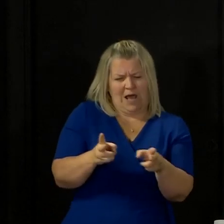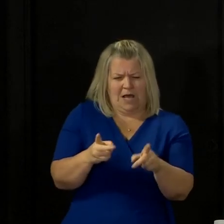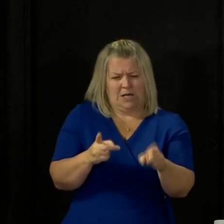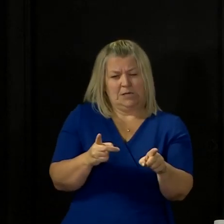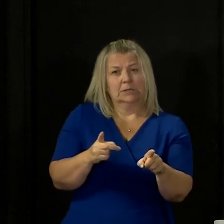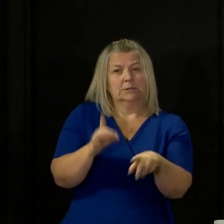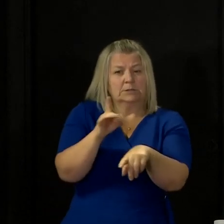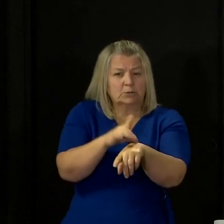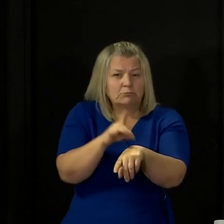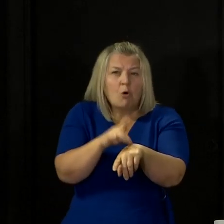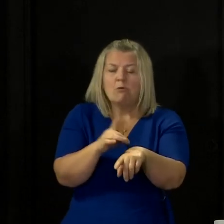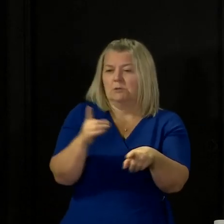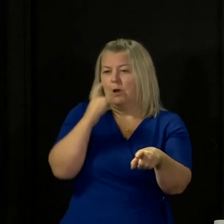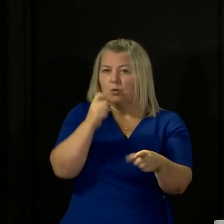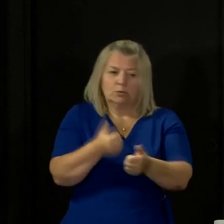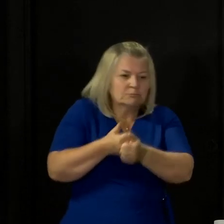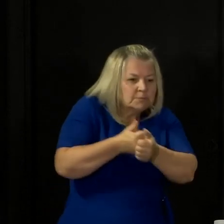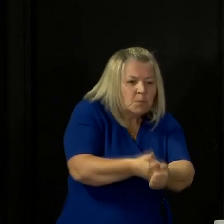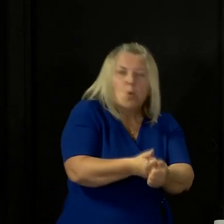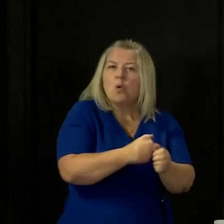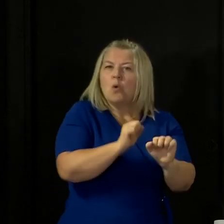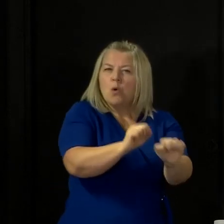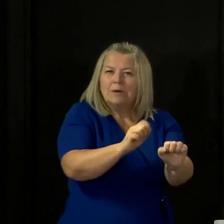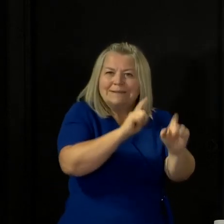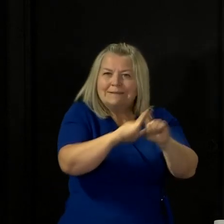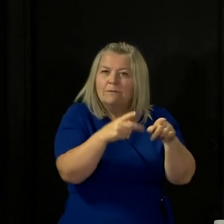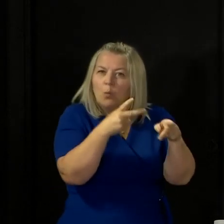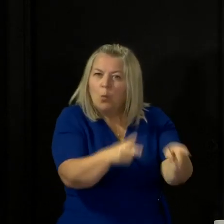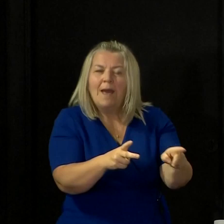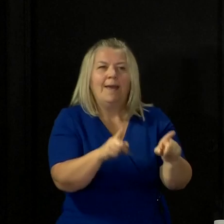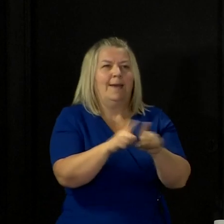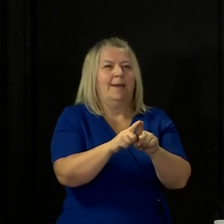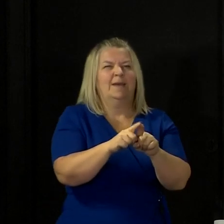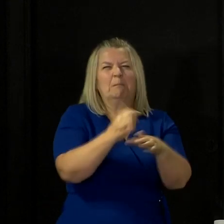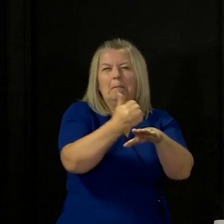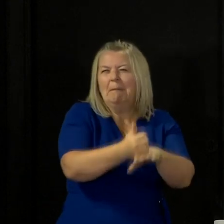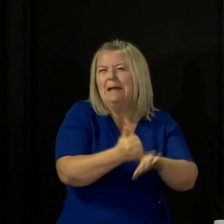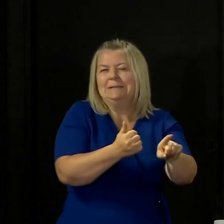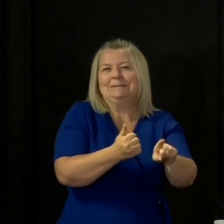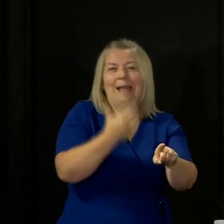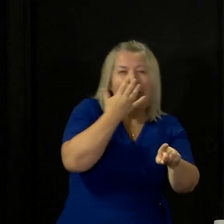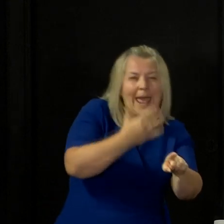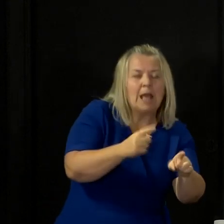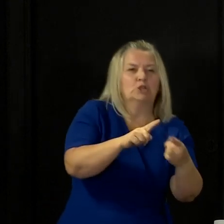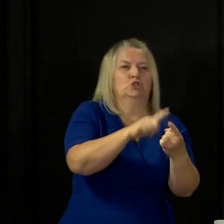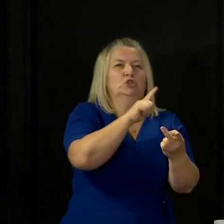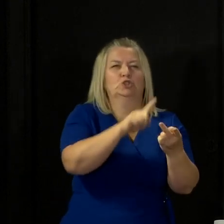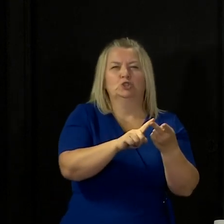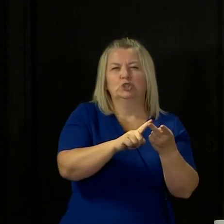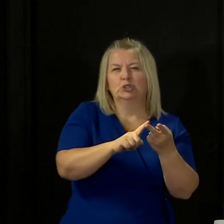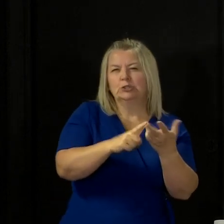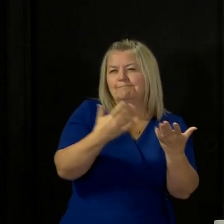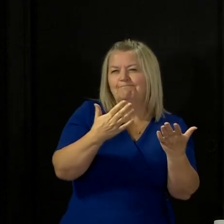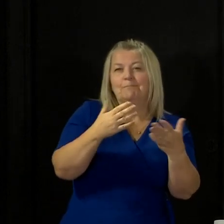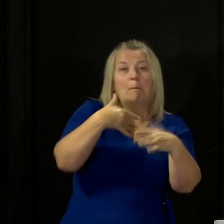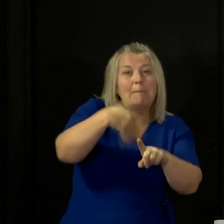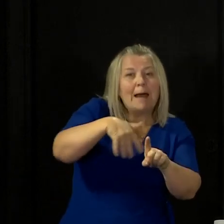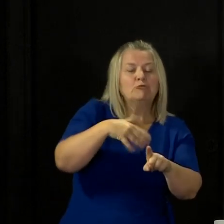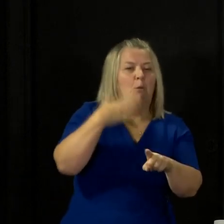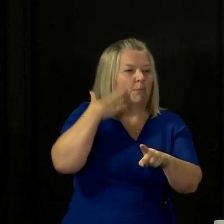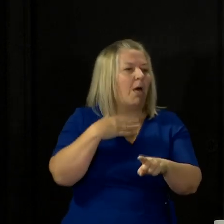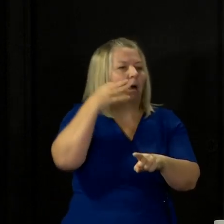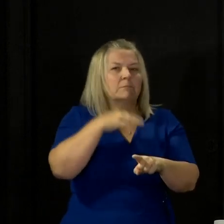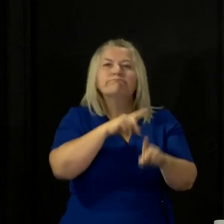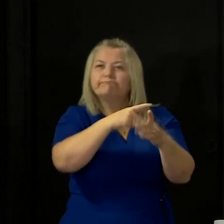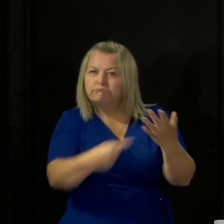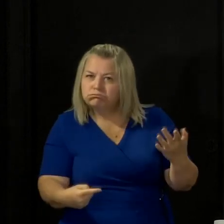like your age or ethnicity in order to give you a better sense of the risks that you face. As part of that, we're also looking for